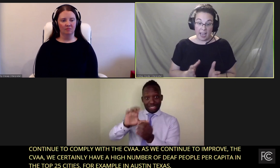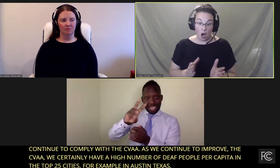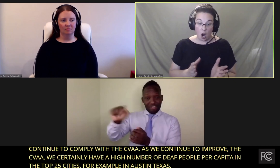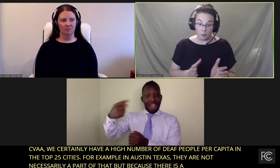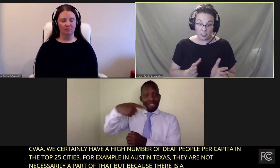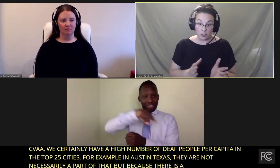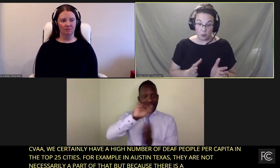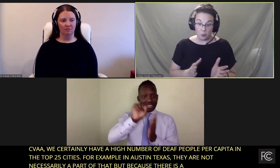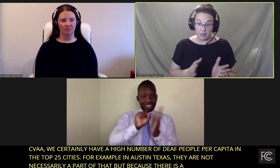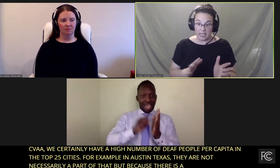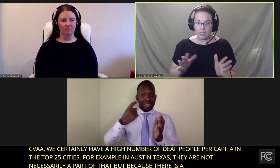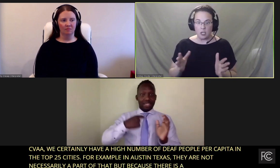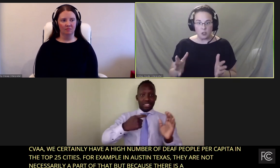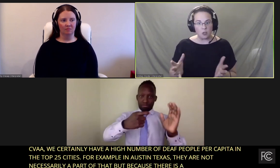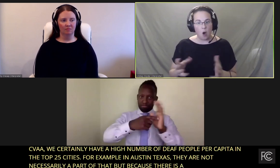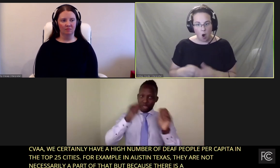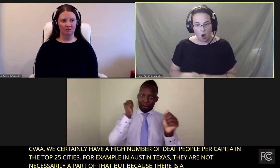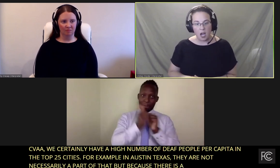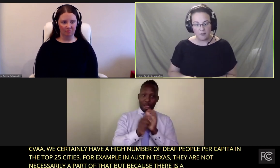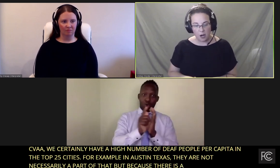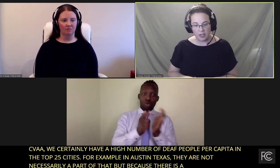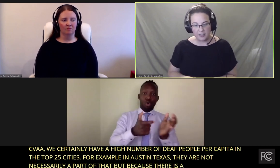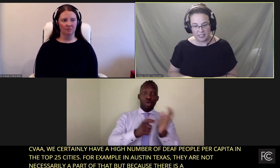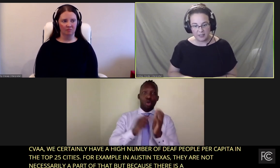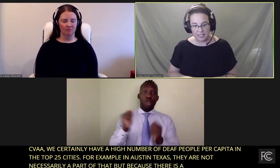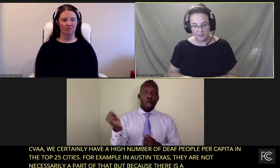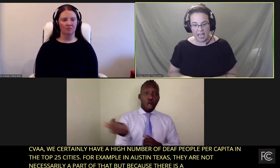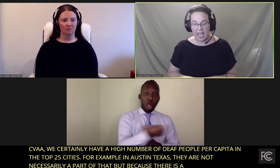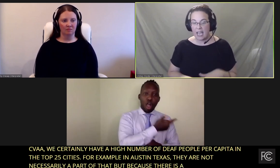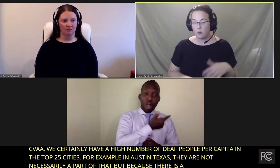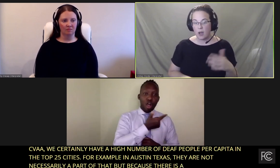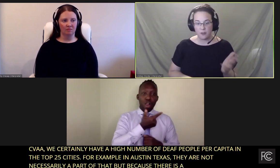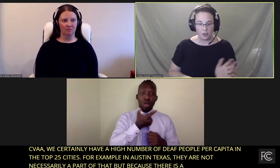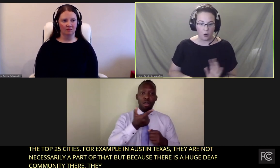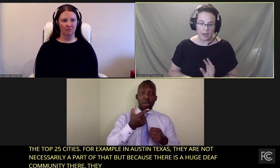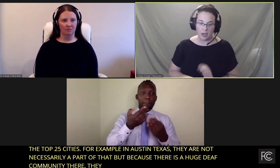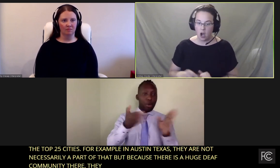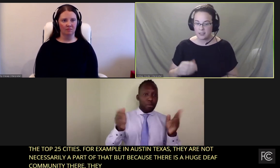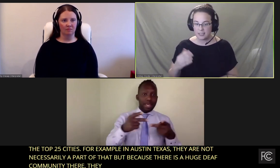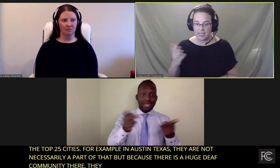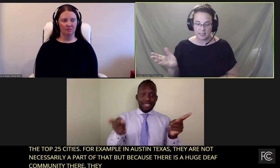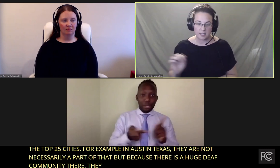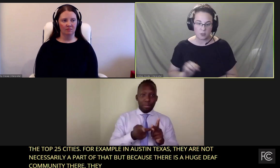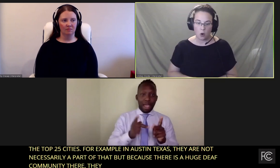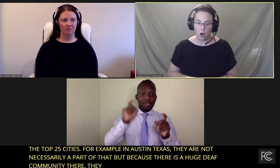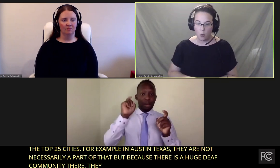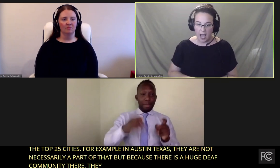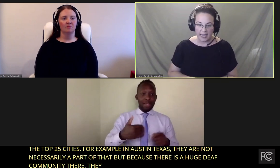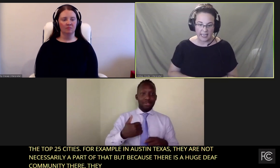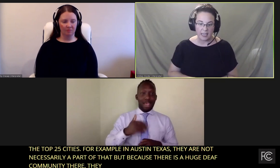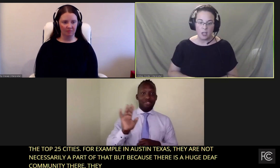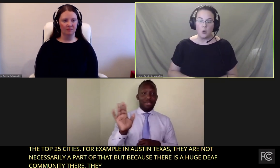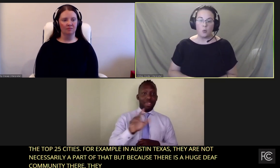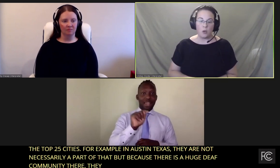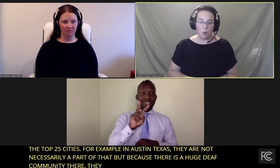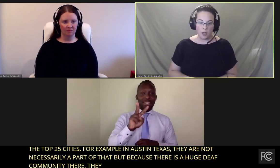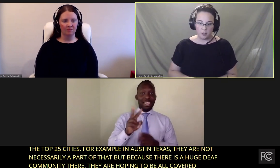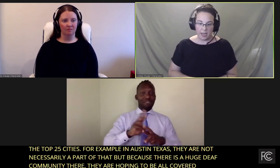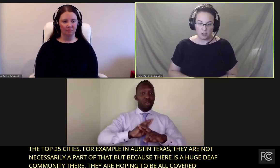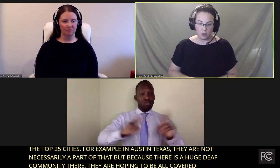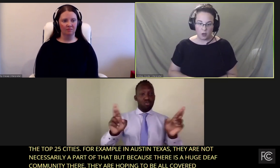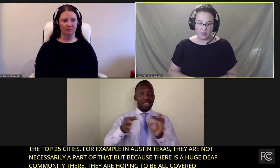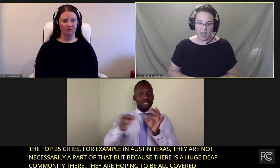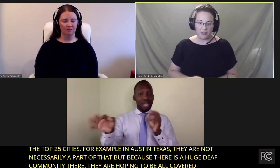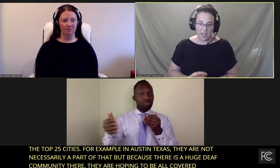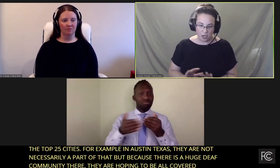They are hoping to be sort of all covered underneath the CVAA. Whether you are in Austin, Texas or Hawaii, we